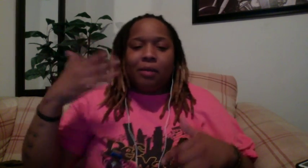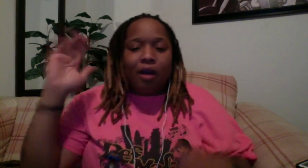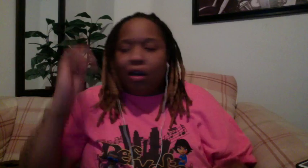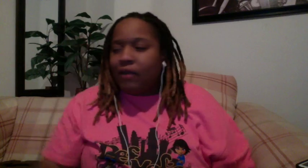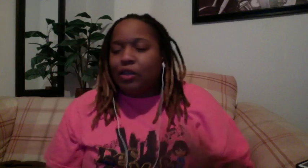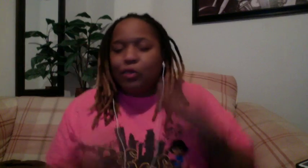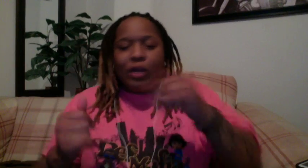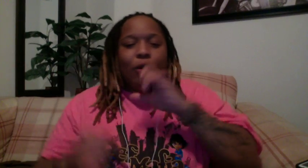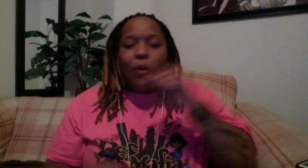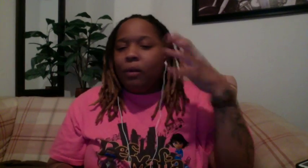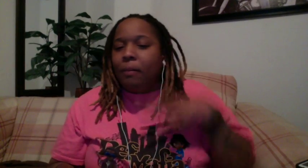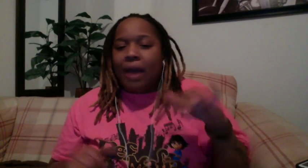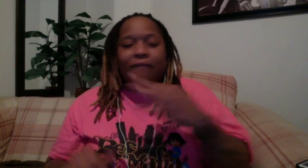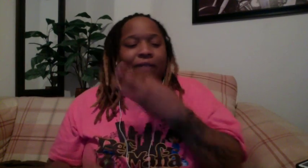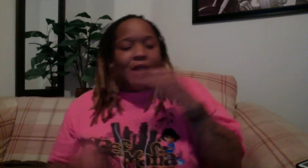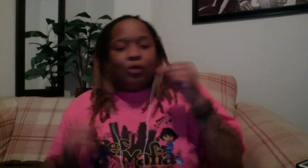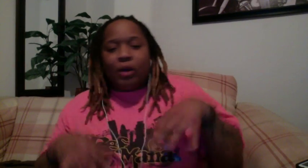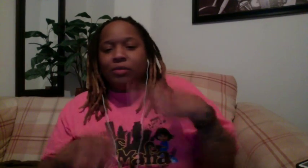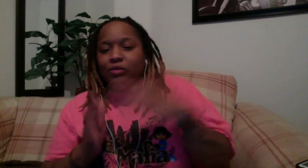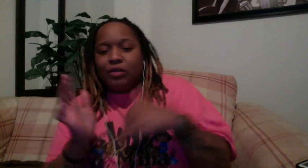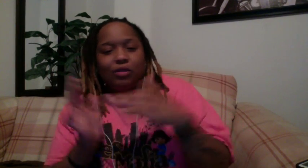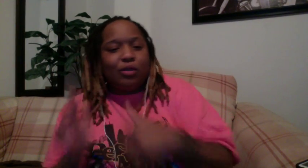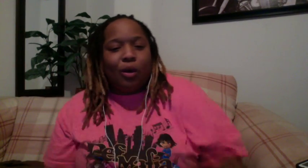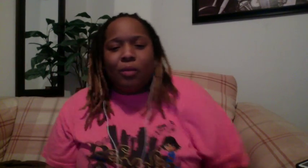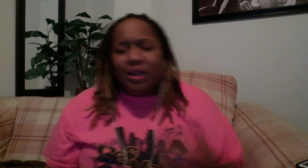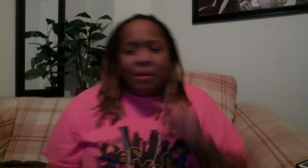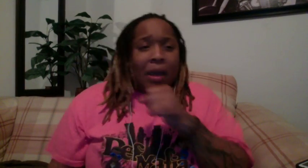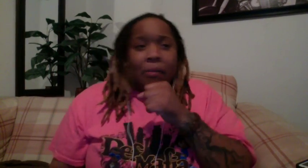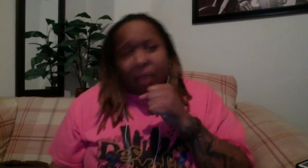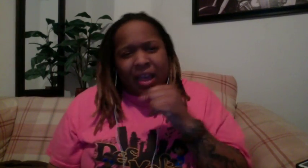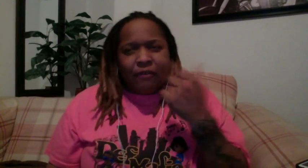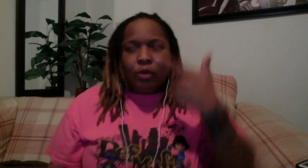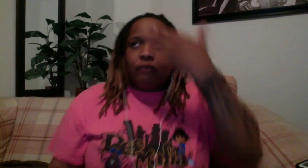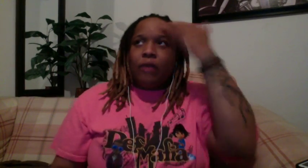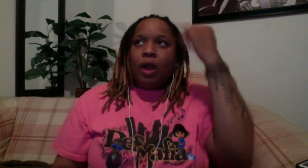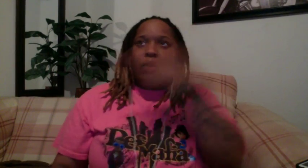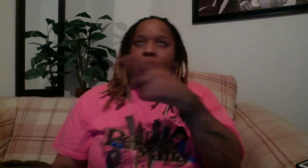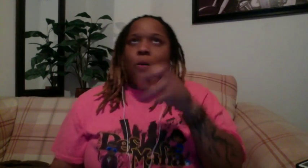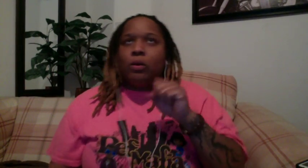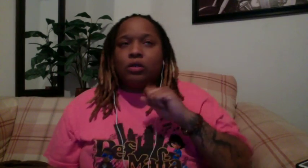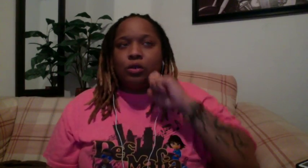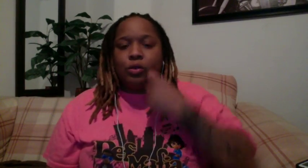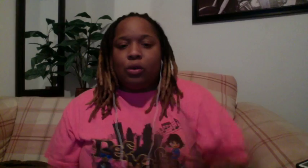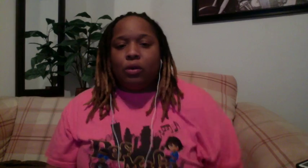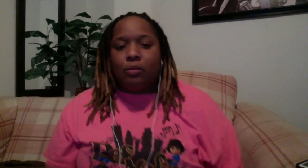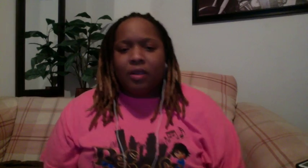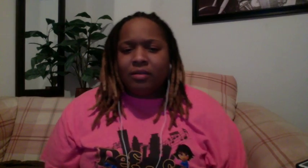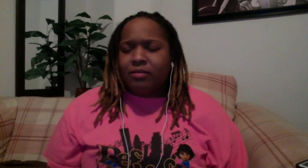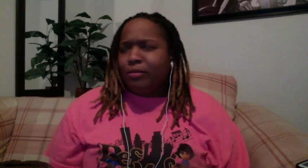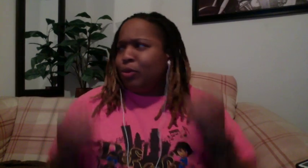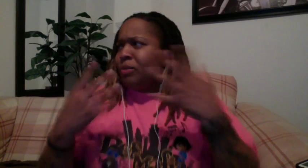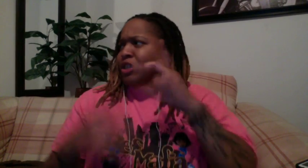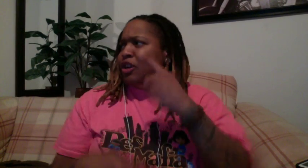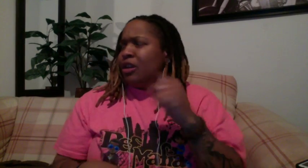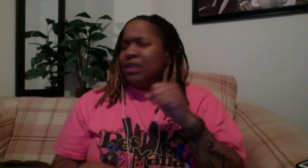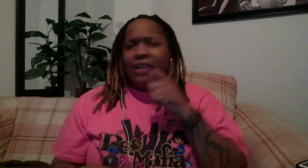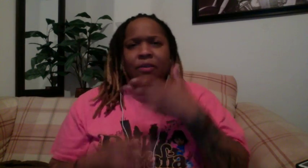the mall Street old timers like bad, you drop the soap Mike got Alzheimer's, forgot that they was dope Too many dogs, not enough